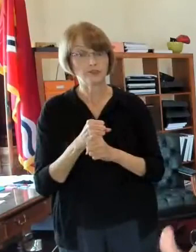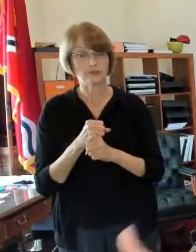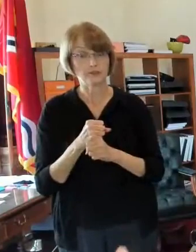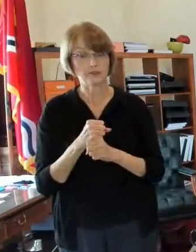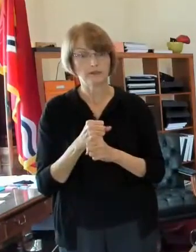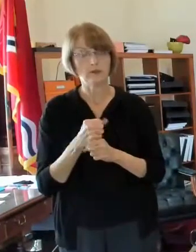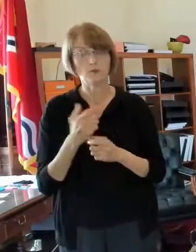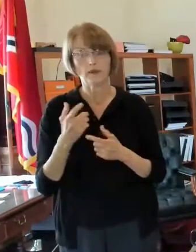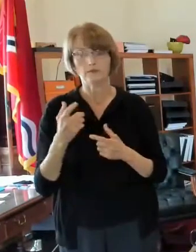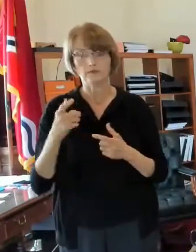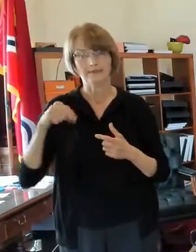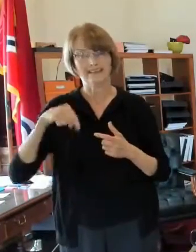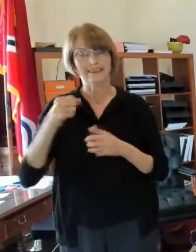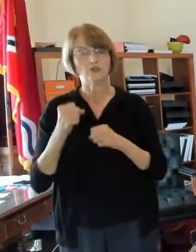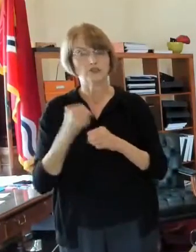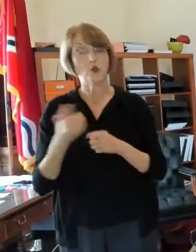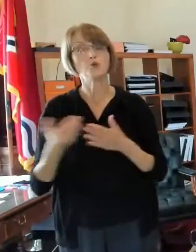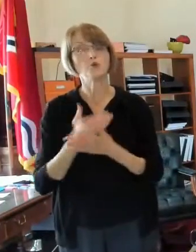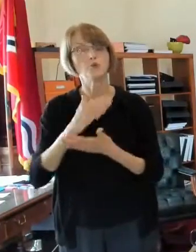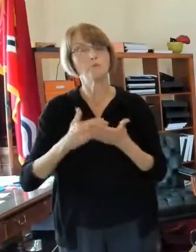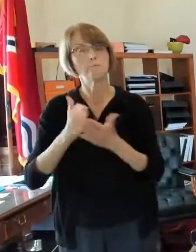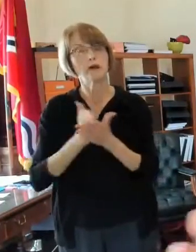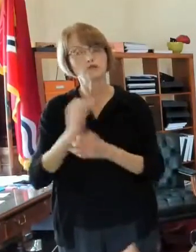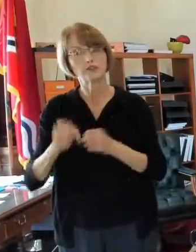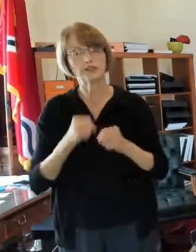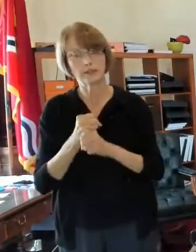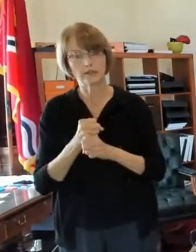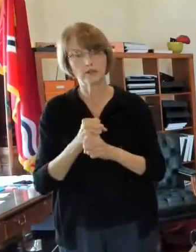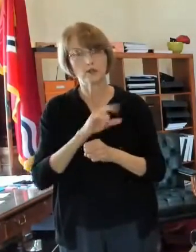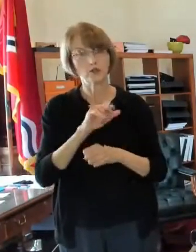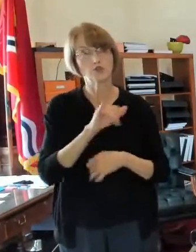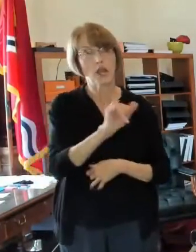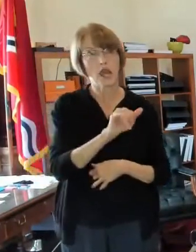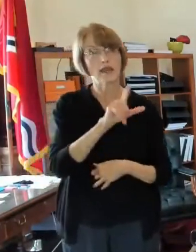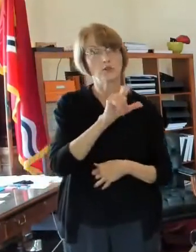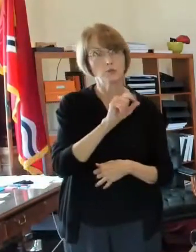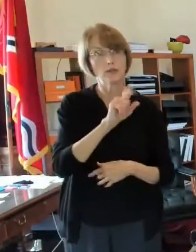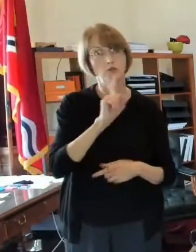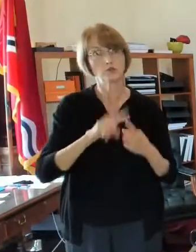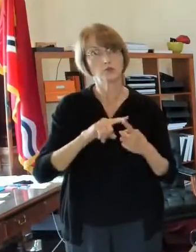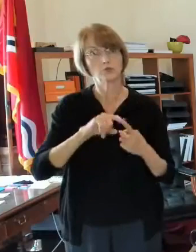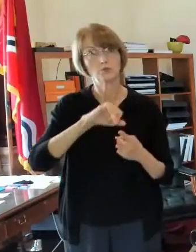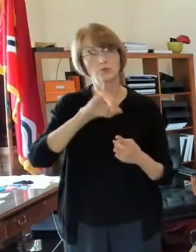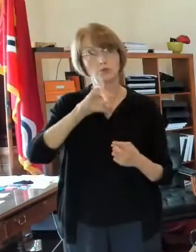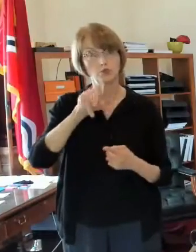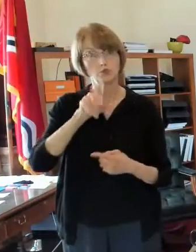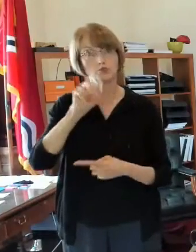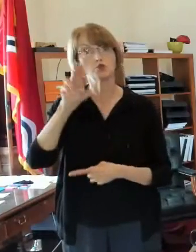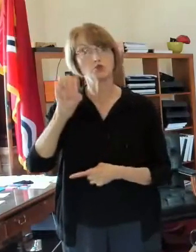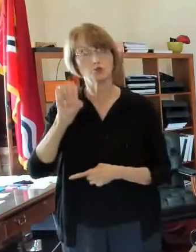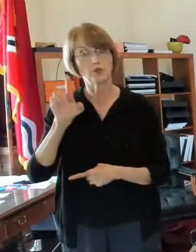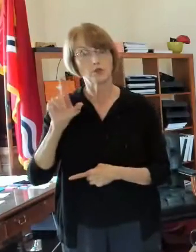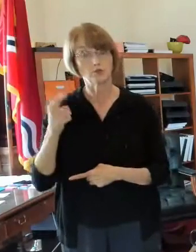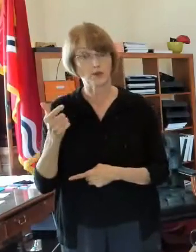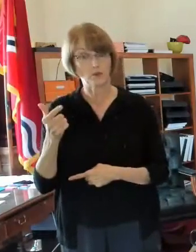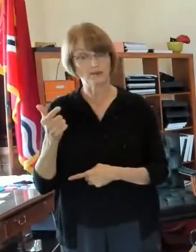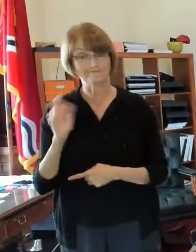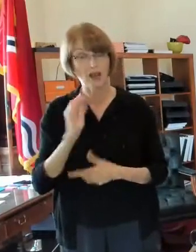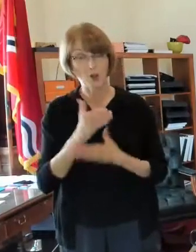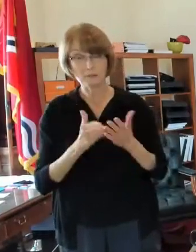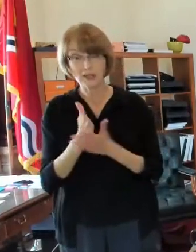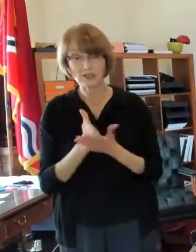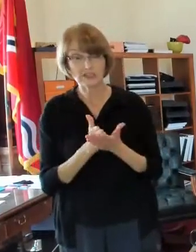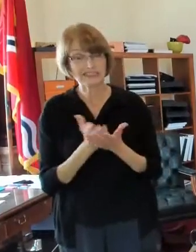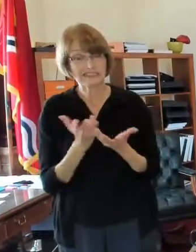budget year the year we're in now july of 20 to june of 21 we don't have very much money in our budget